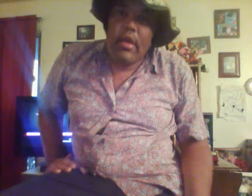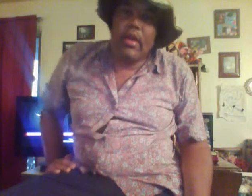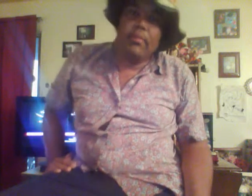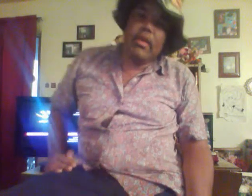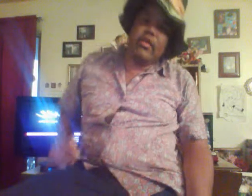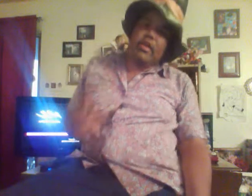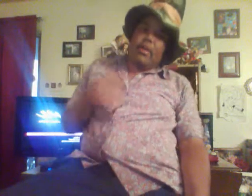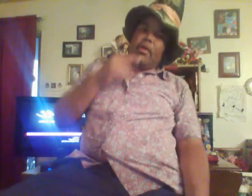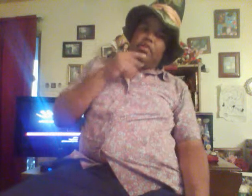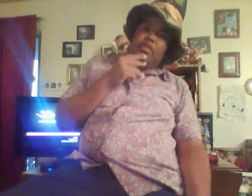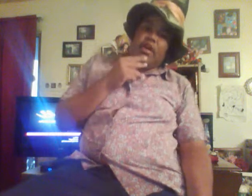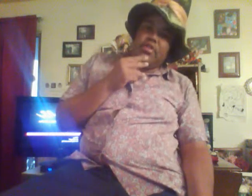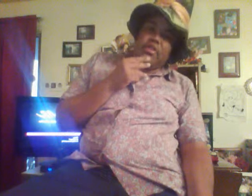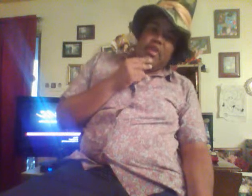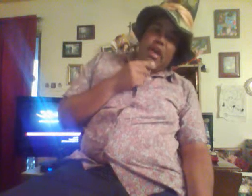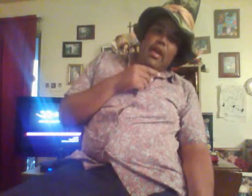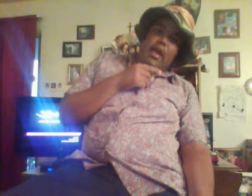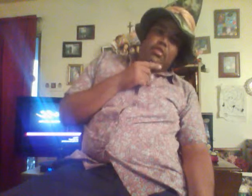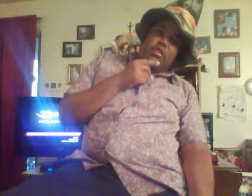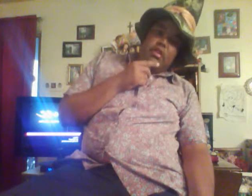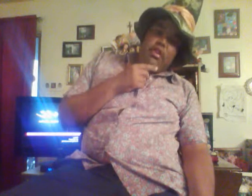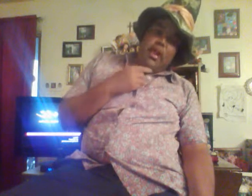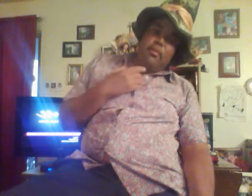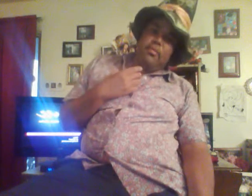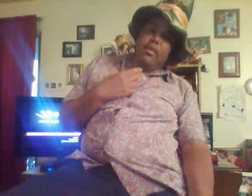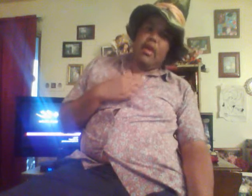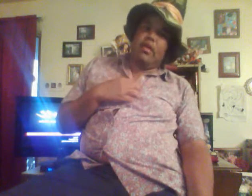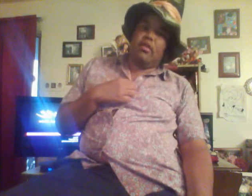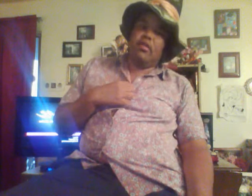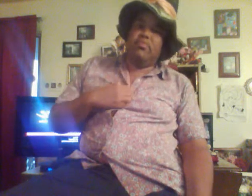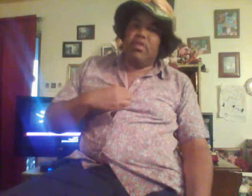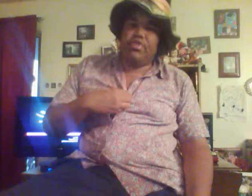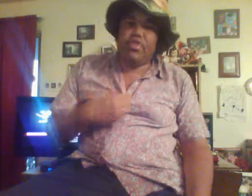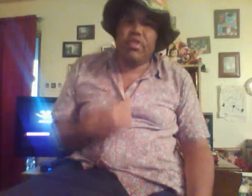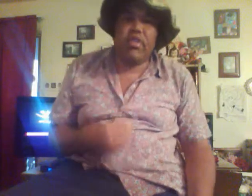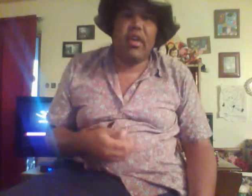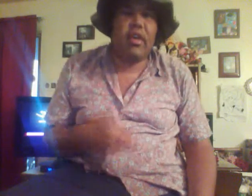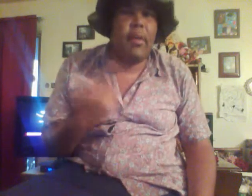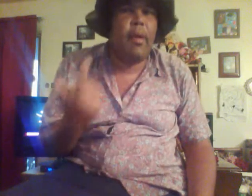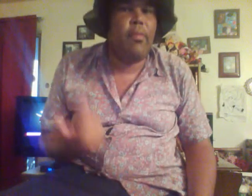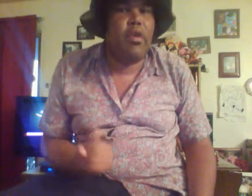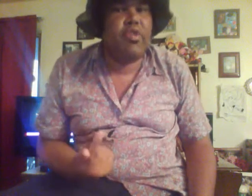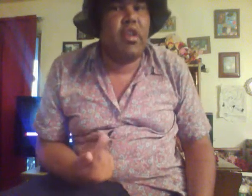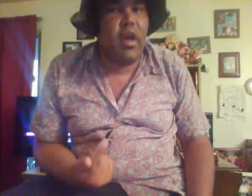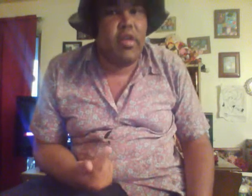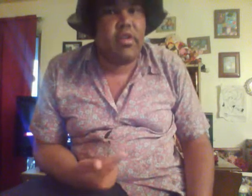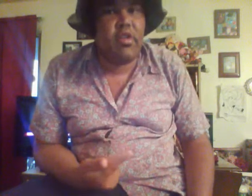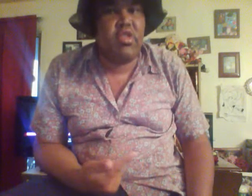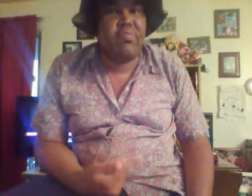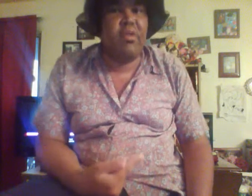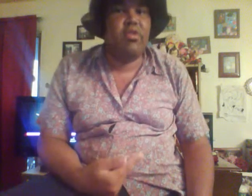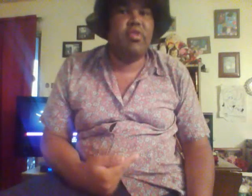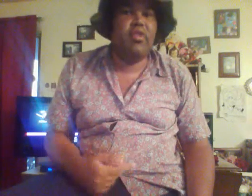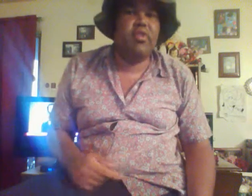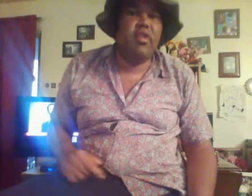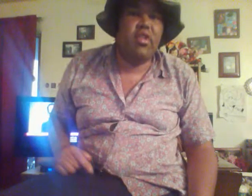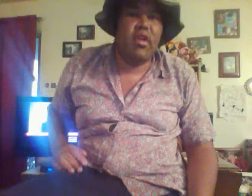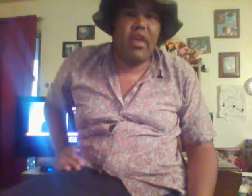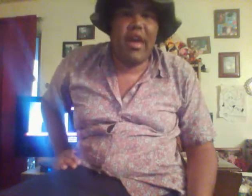In the meantime, I thought since I actually have been behind on conspiracy, see if I could come up with another conspiracy series that